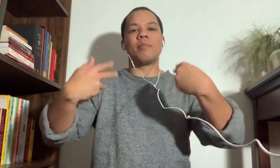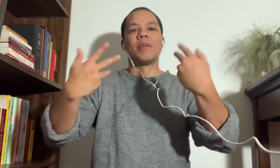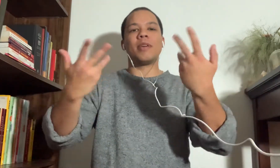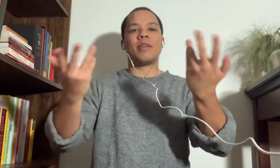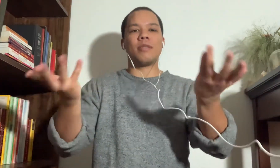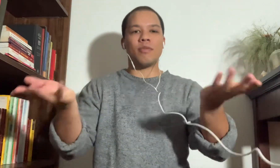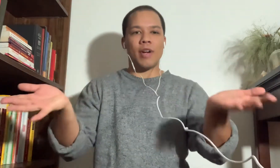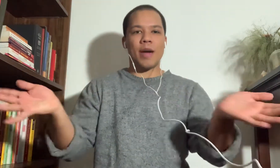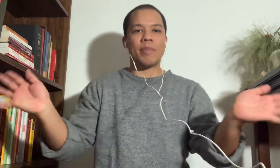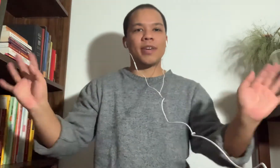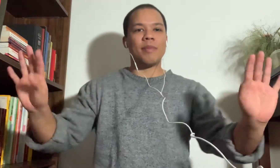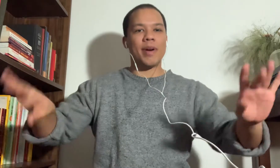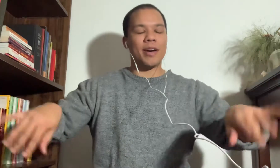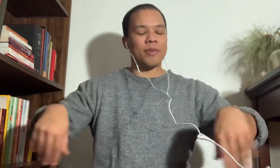in, wrapping them out.